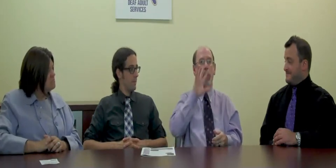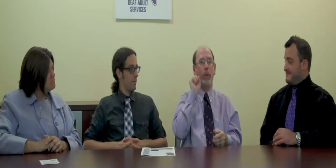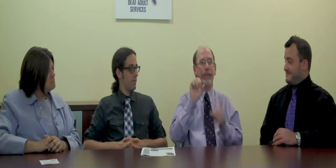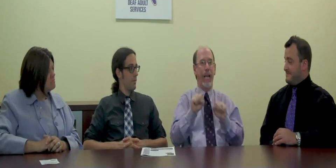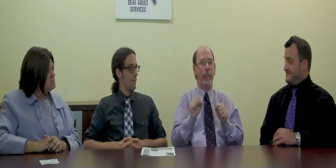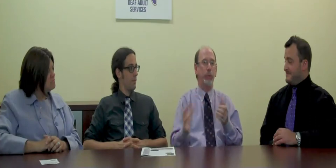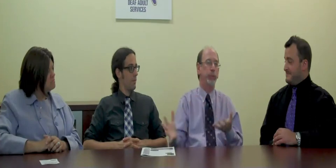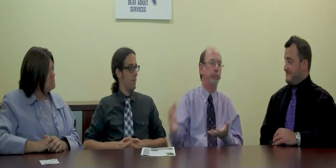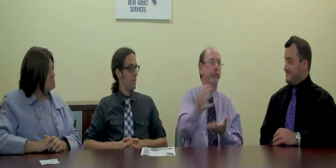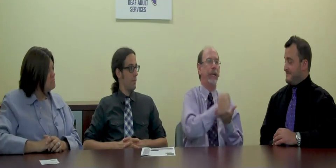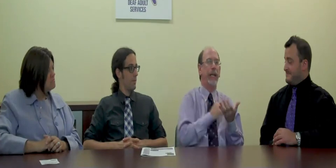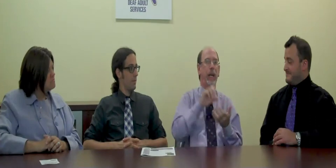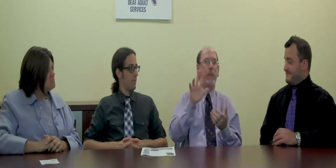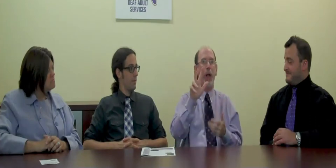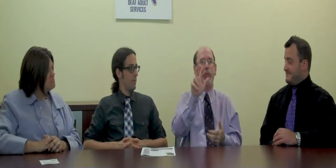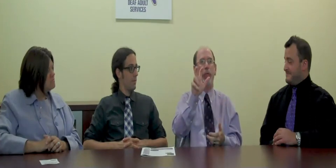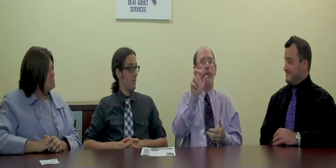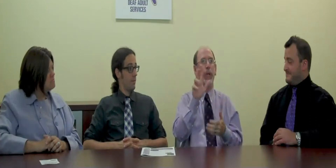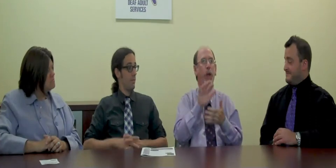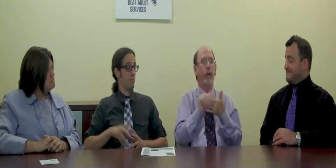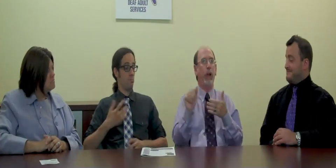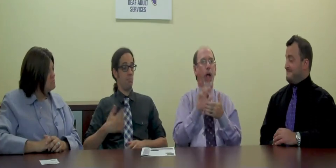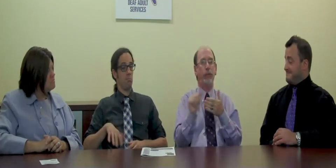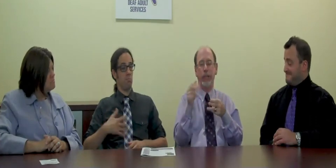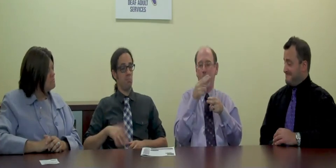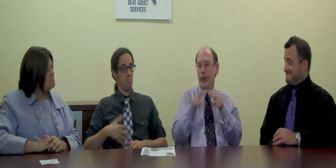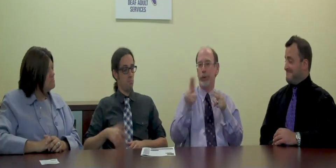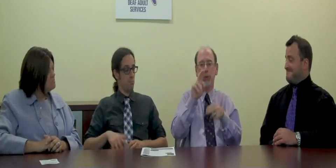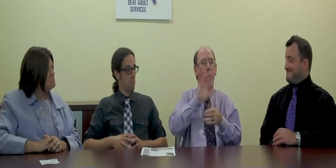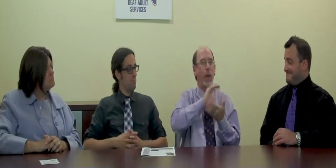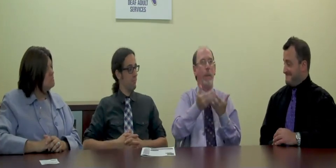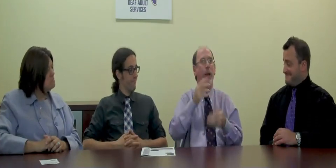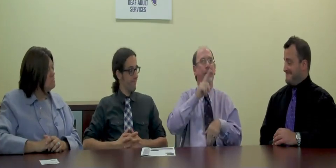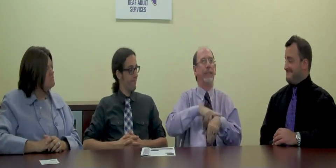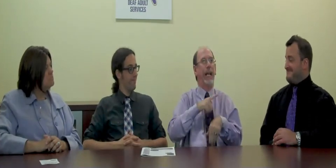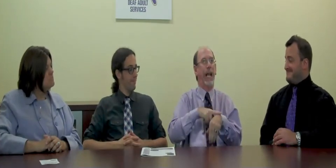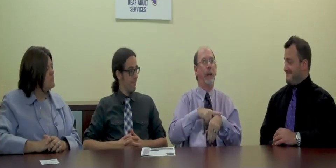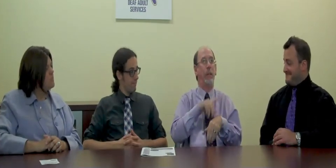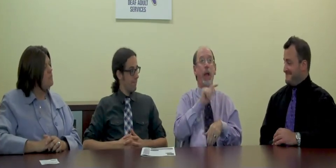In change, our board was able to bring in about $300 in a short amount of time.